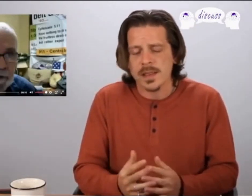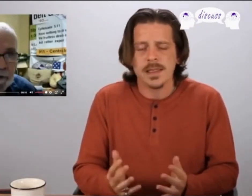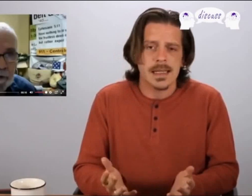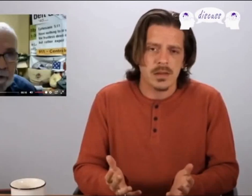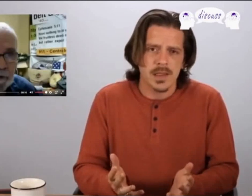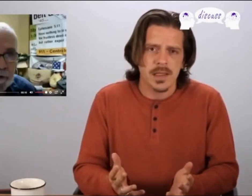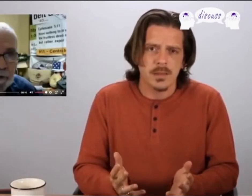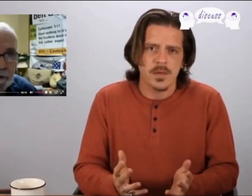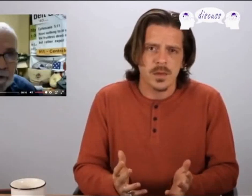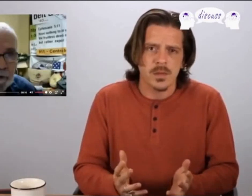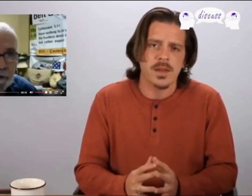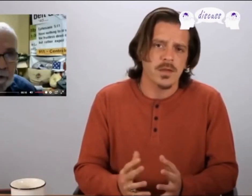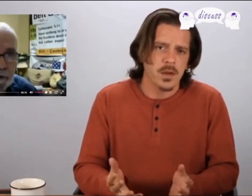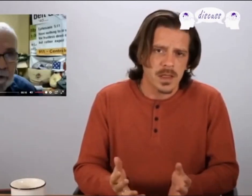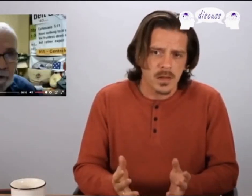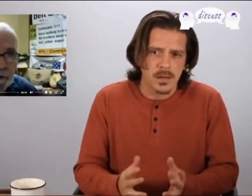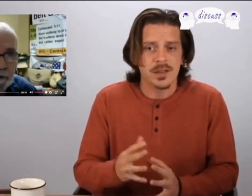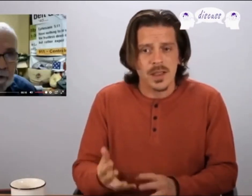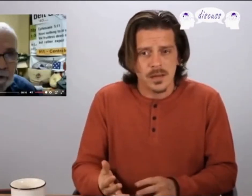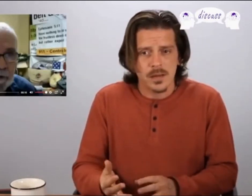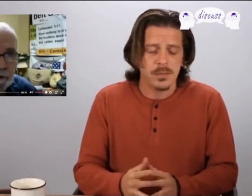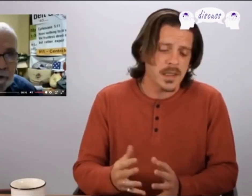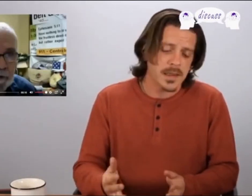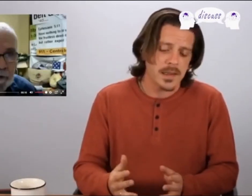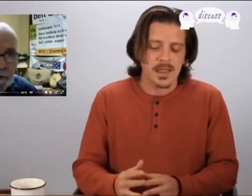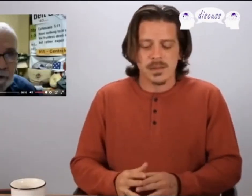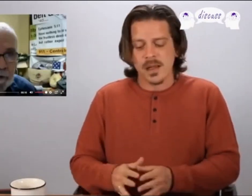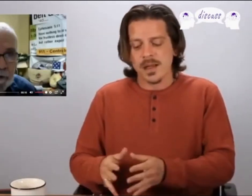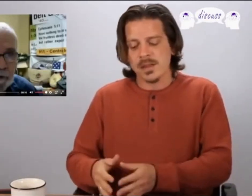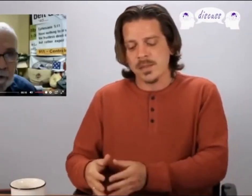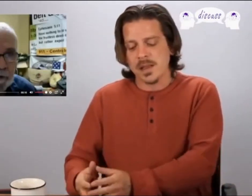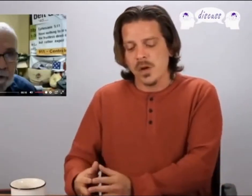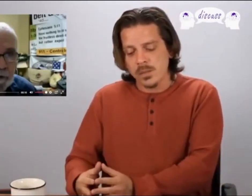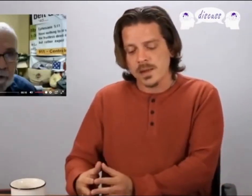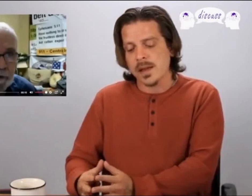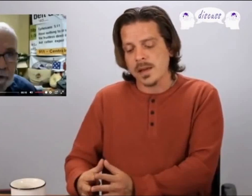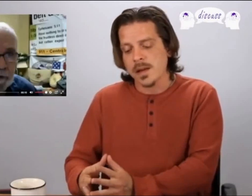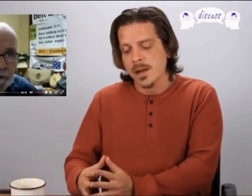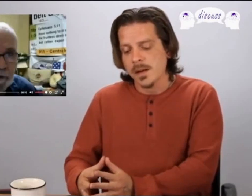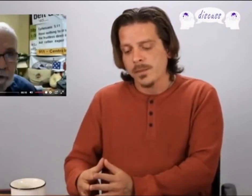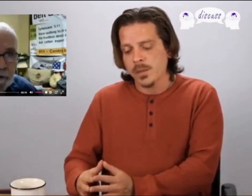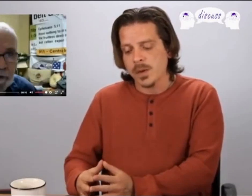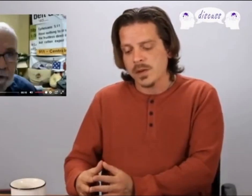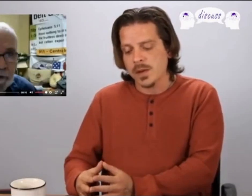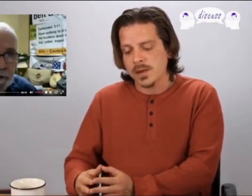they denounced them for leaving field mcconnell in jail because at the same time timothy holmeseth which is